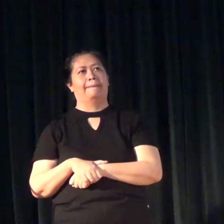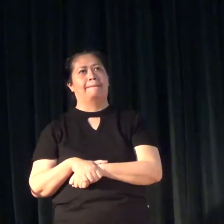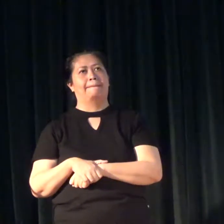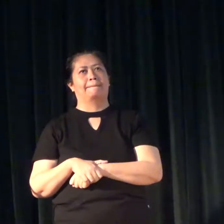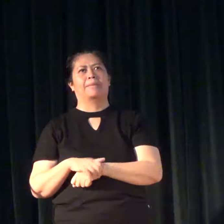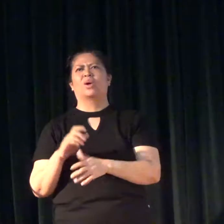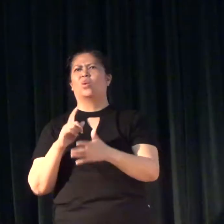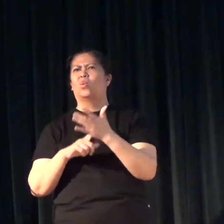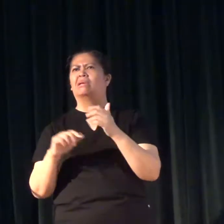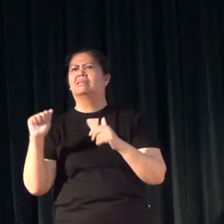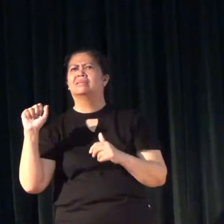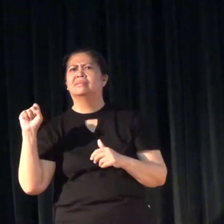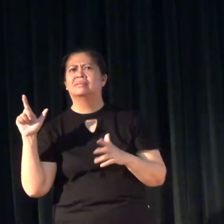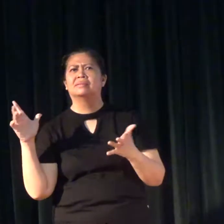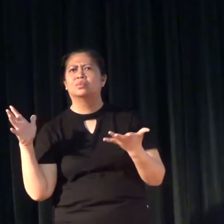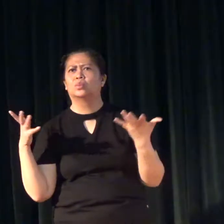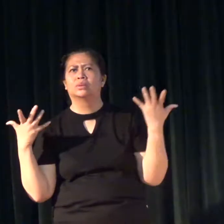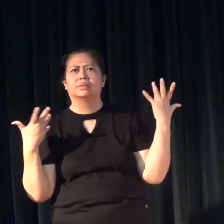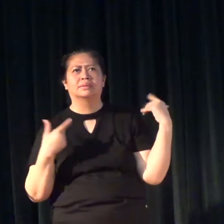What is it?